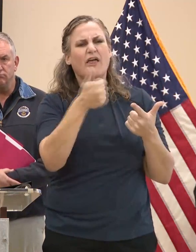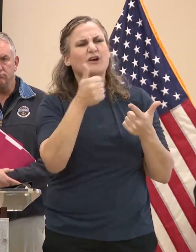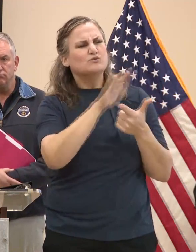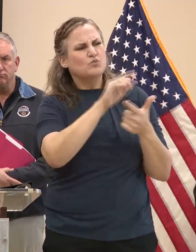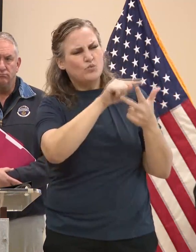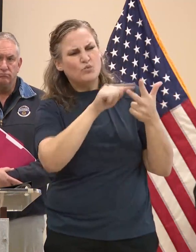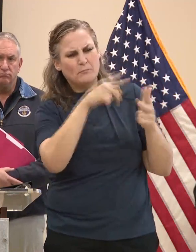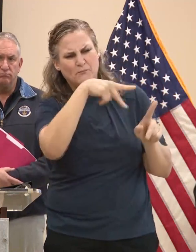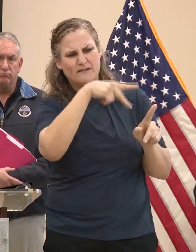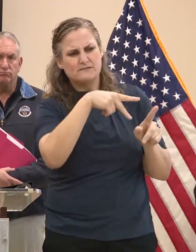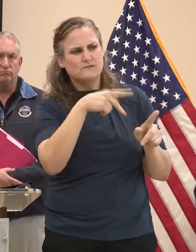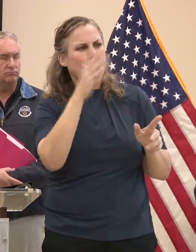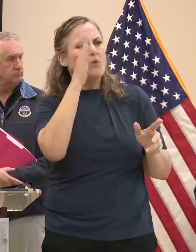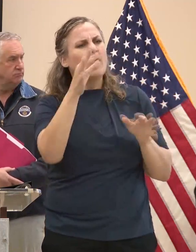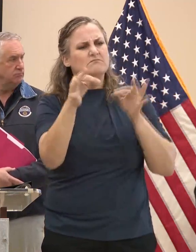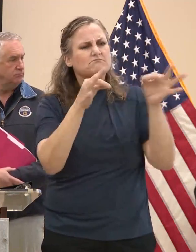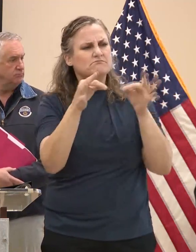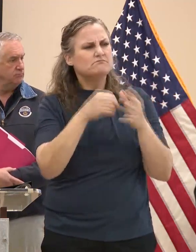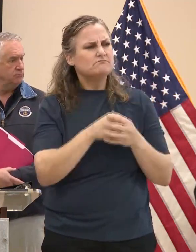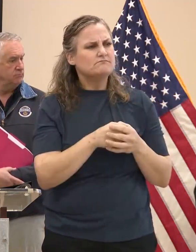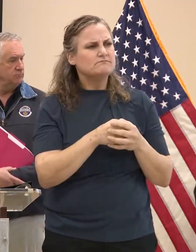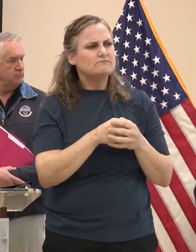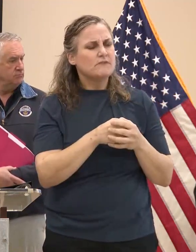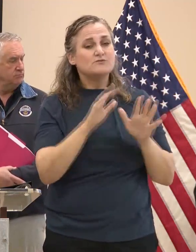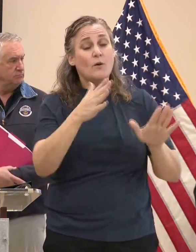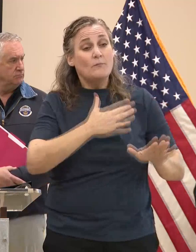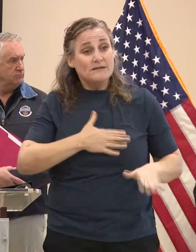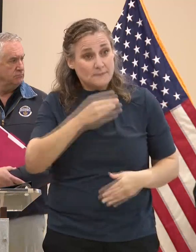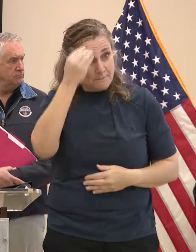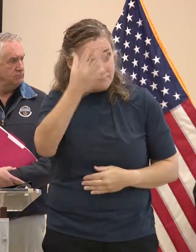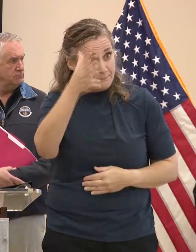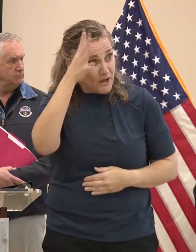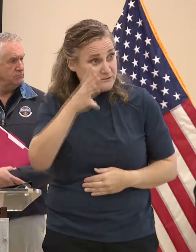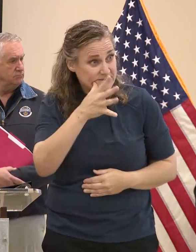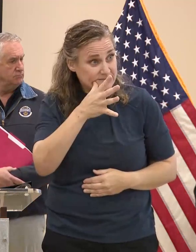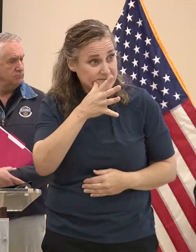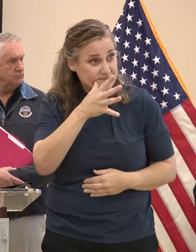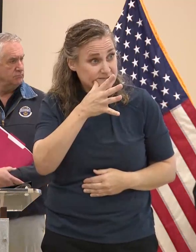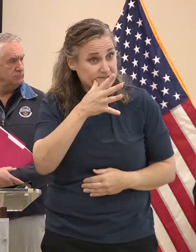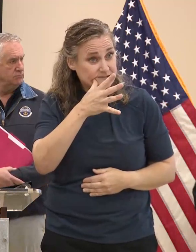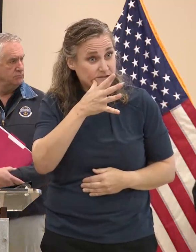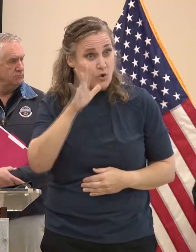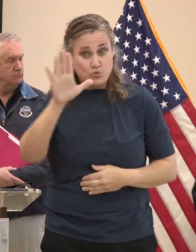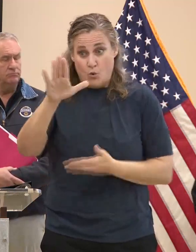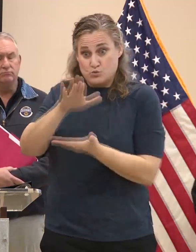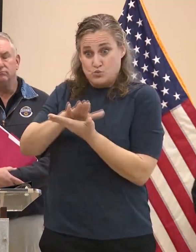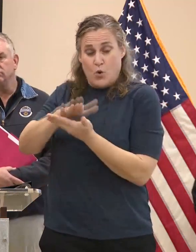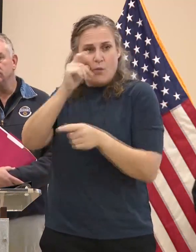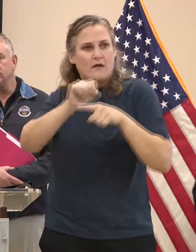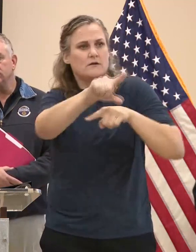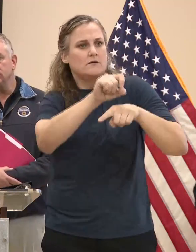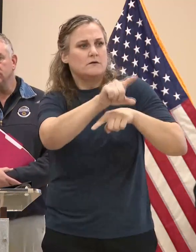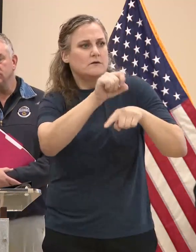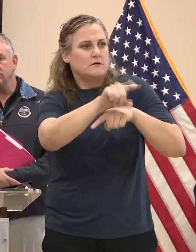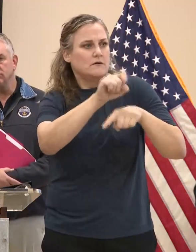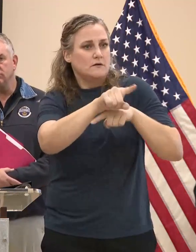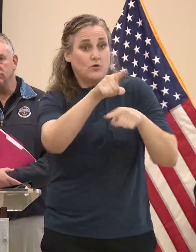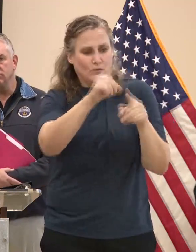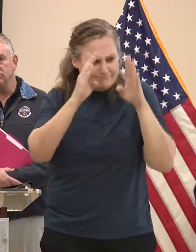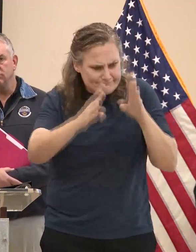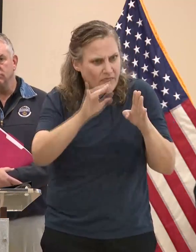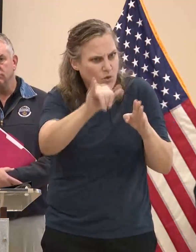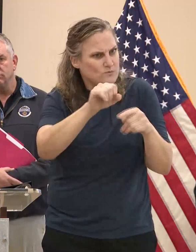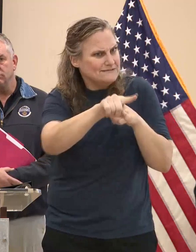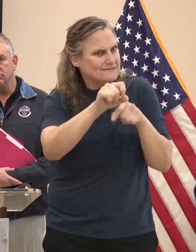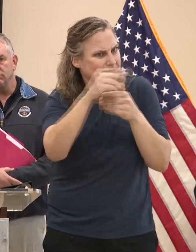parents, please be aware that you will be getting notifications from your schools directly. But we will make sure